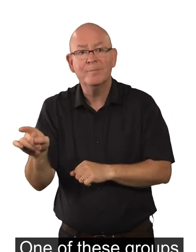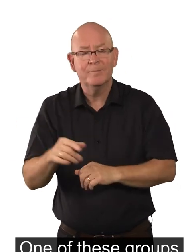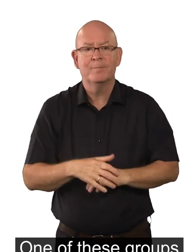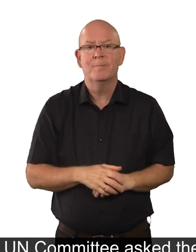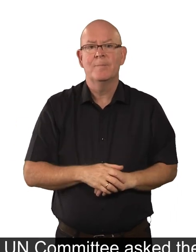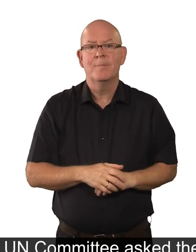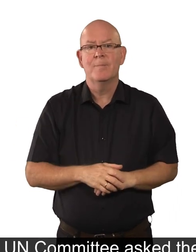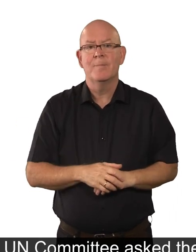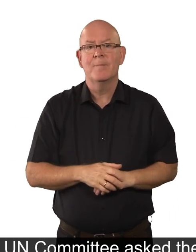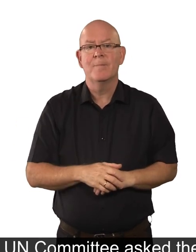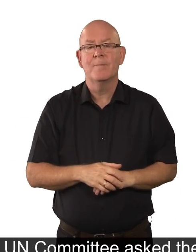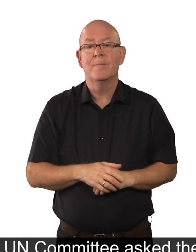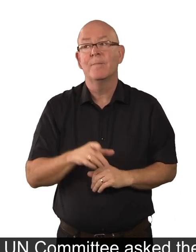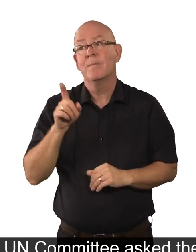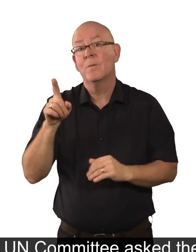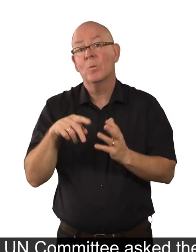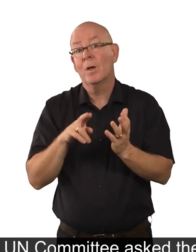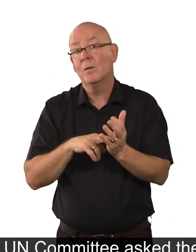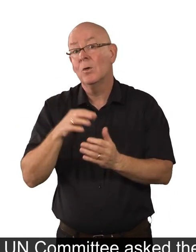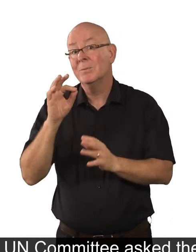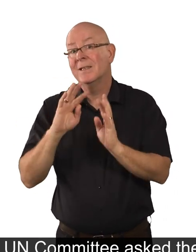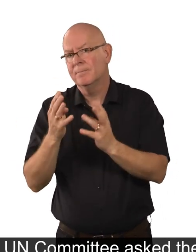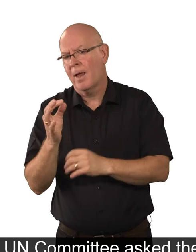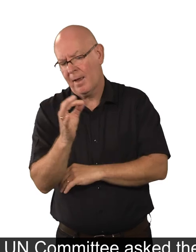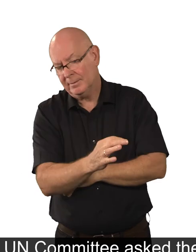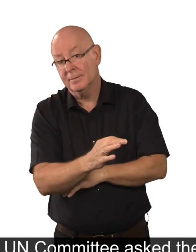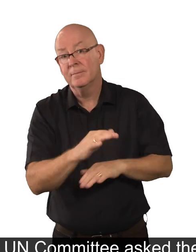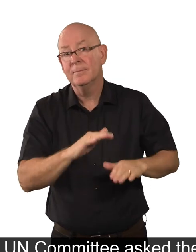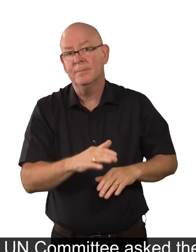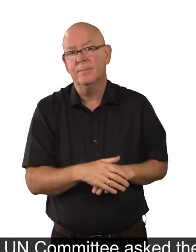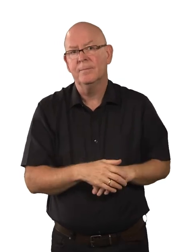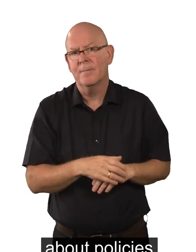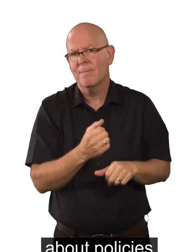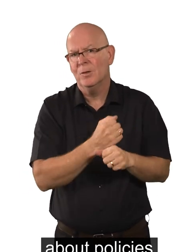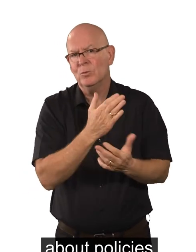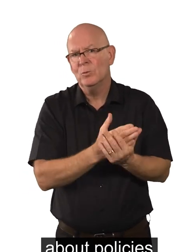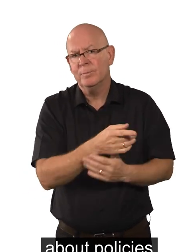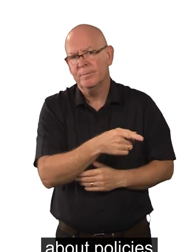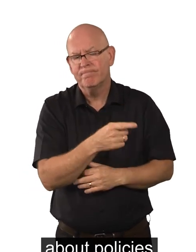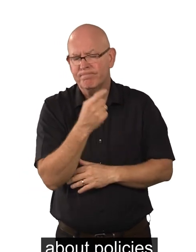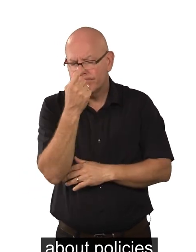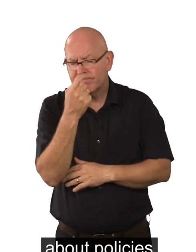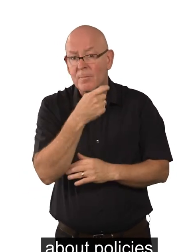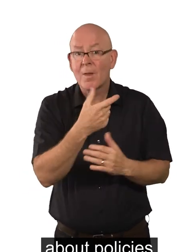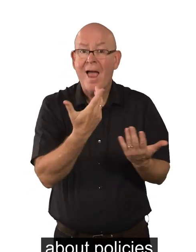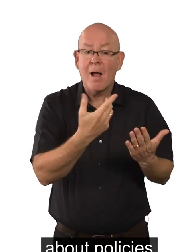The UN Committee asked the UK to make sure that they keep thinking about policies and services